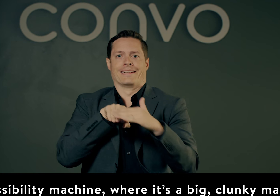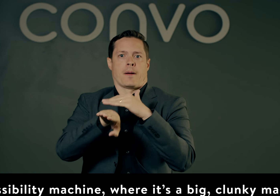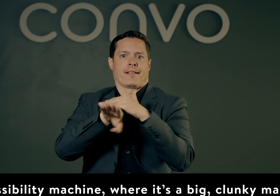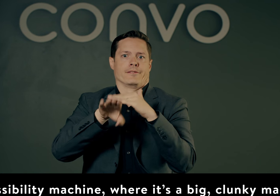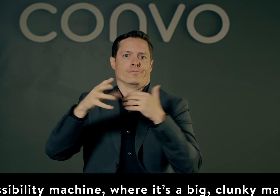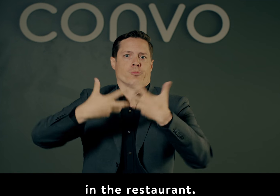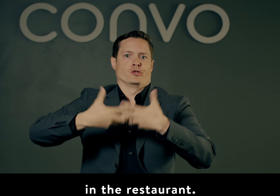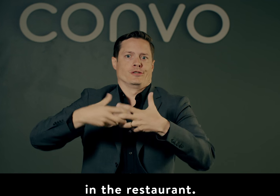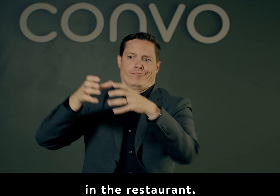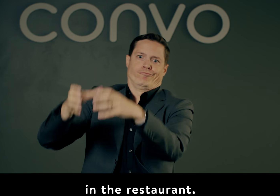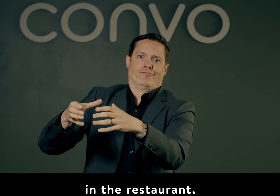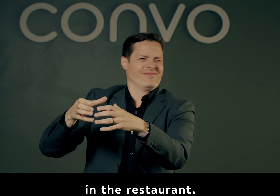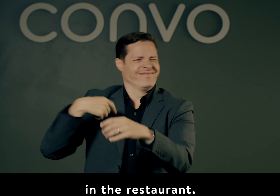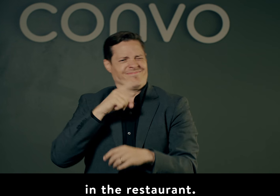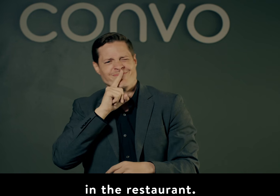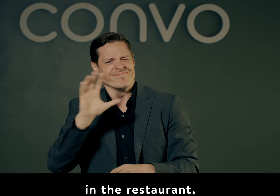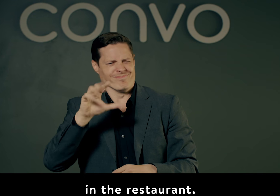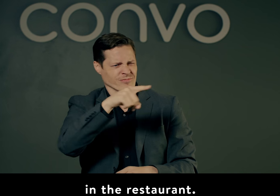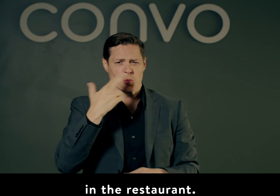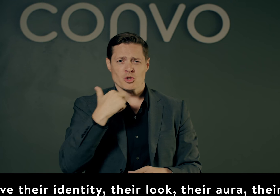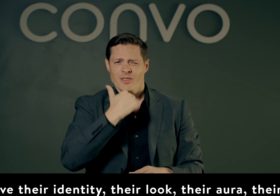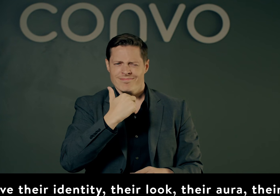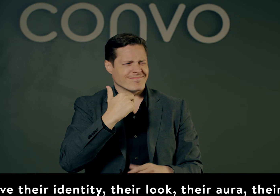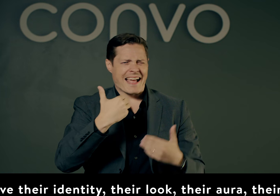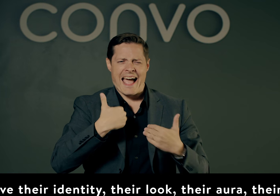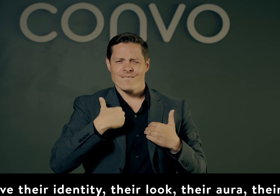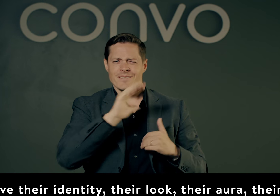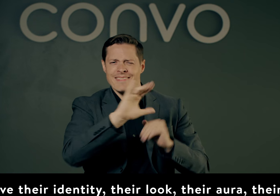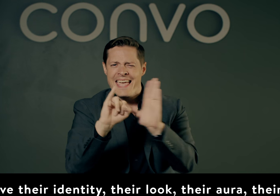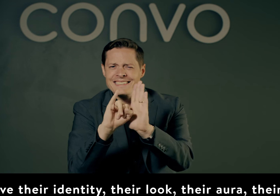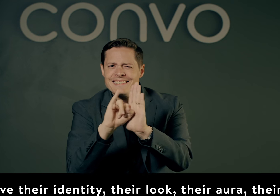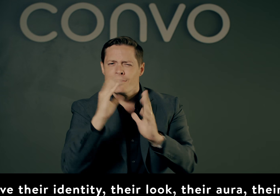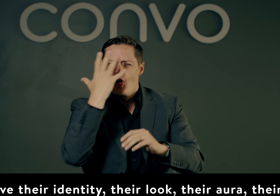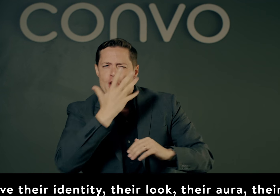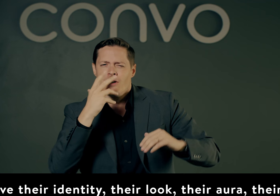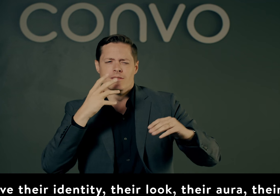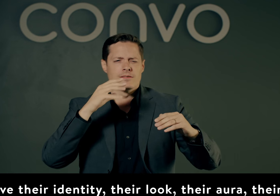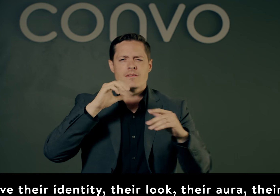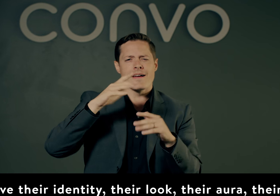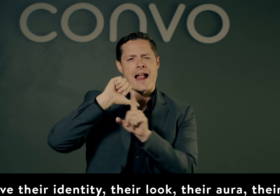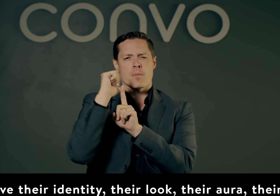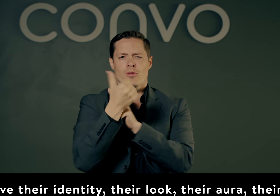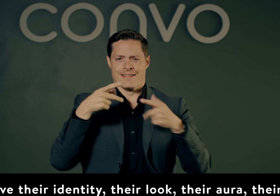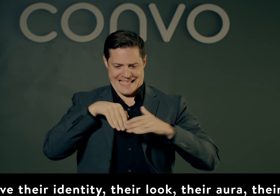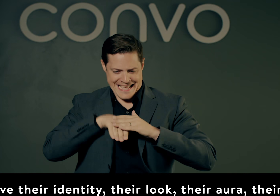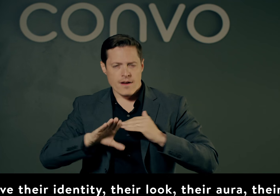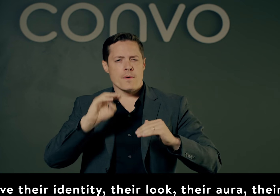clunky machine in the restaurant. They have their identity, their look, their aura, their